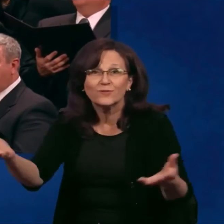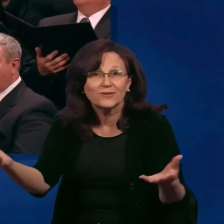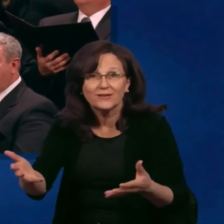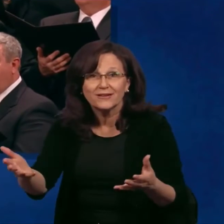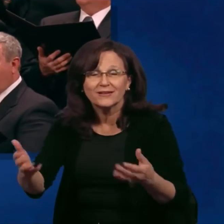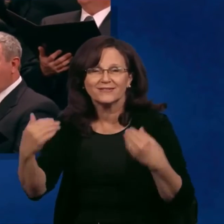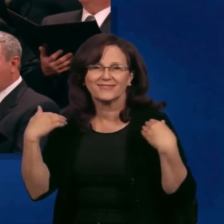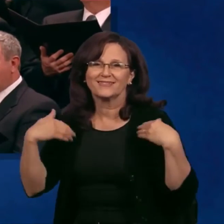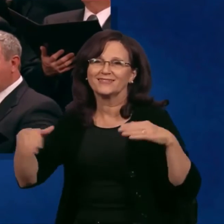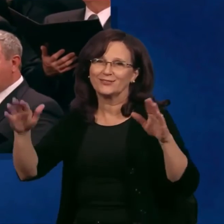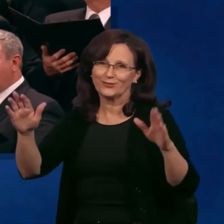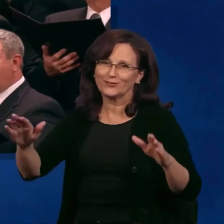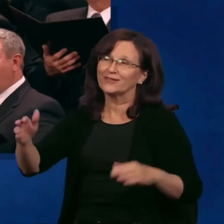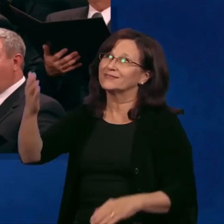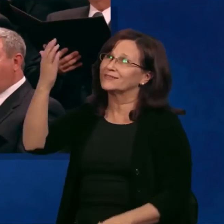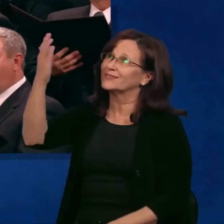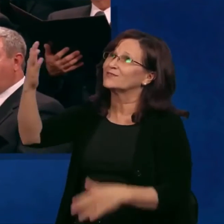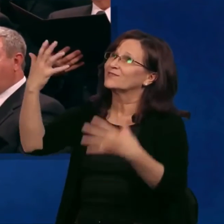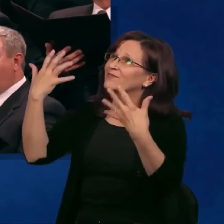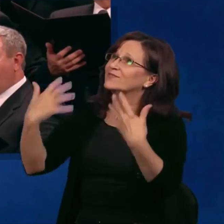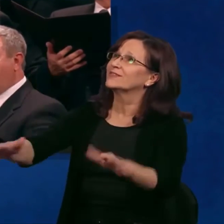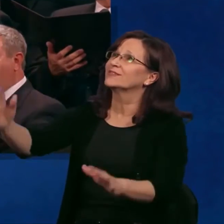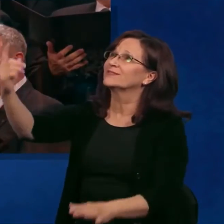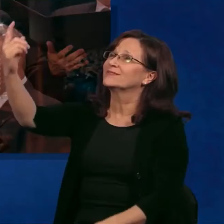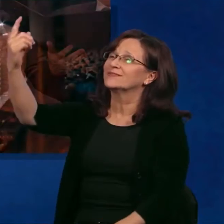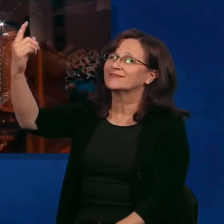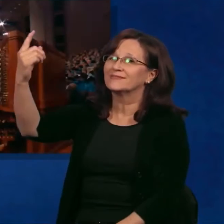holy angel came.